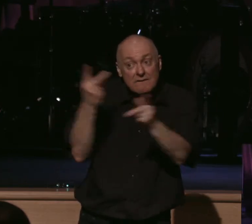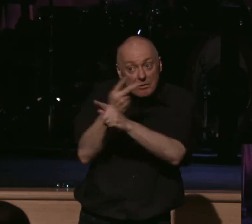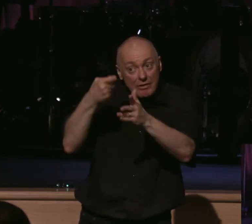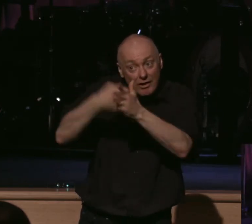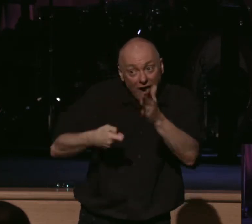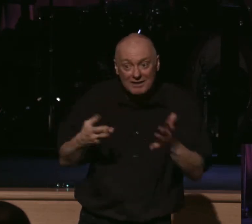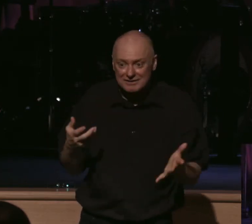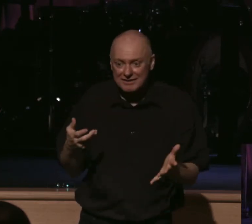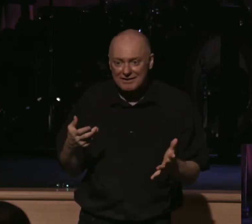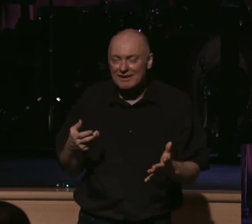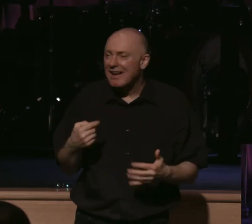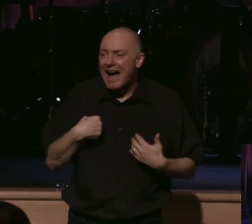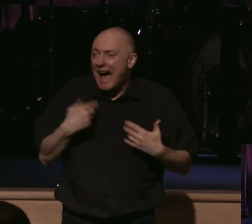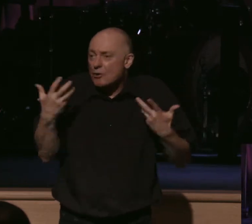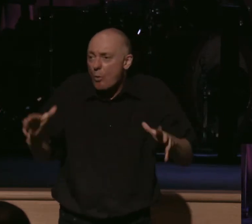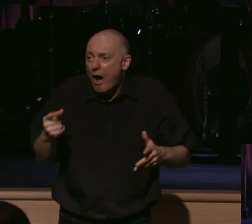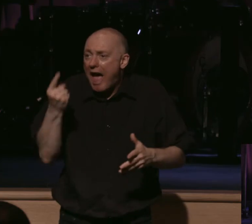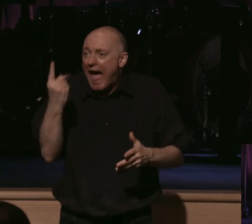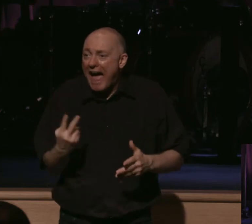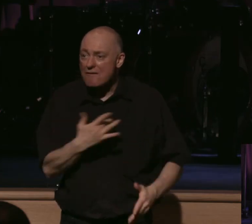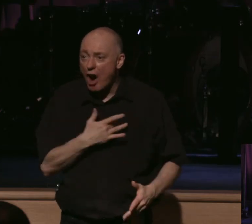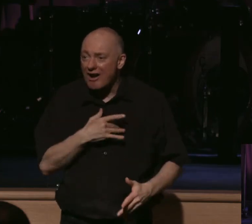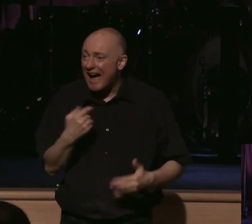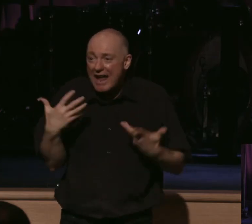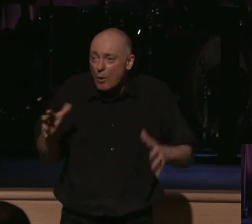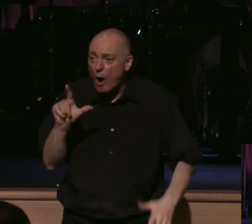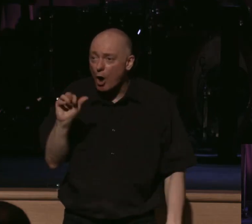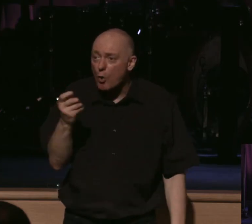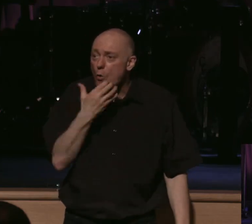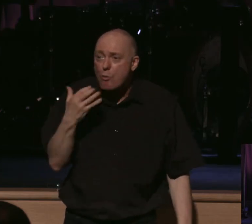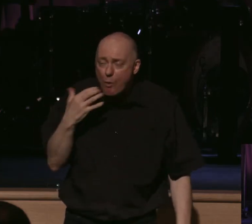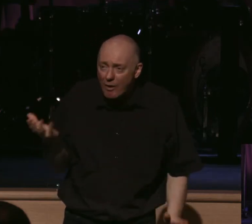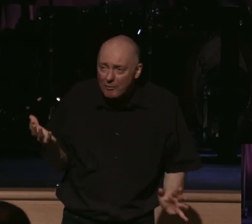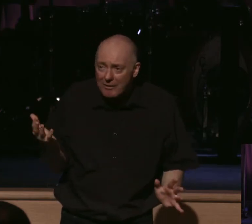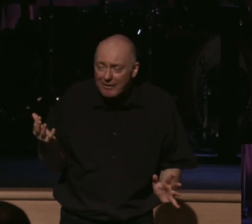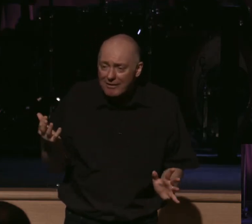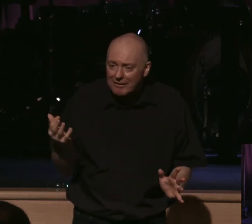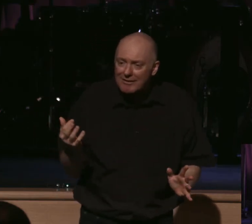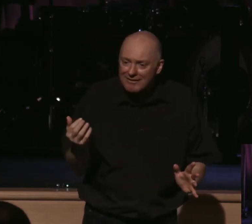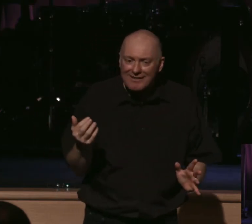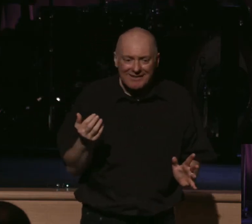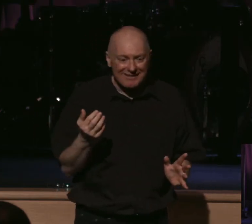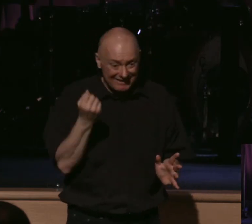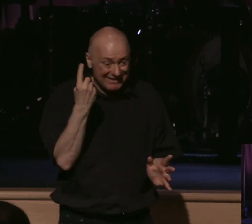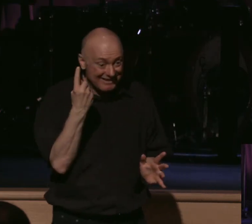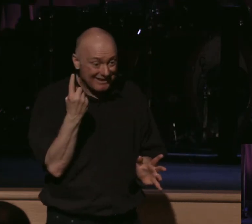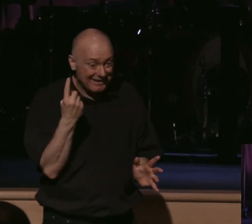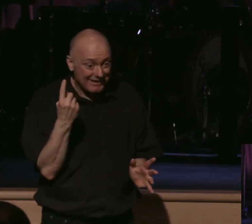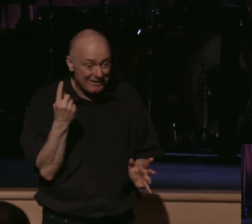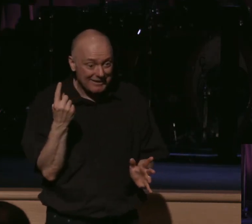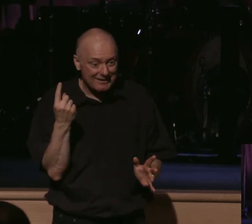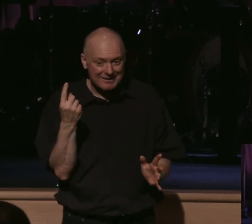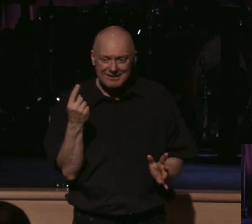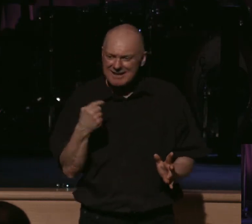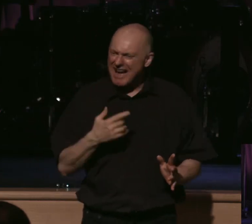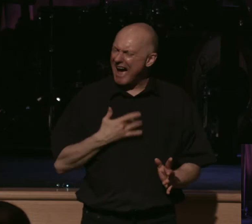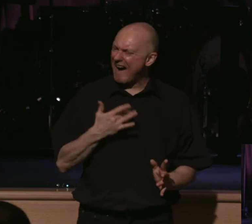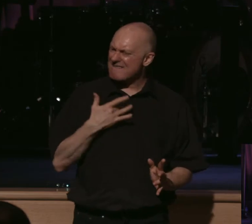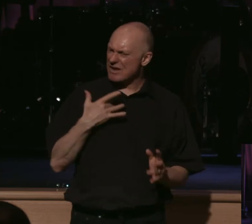He's not into half-hearted, lukewarm believers. He's into quality, not quantity. You know I'm convinced, too, how afraid